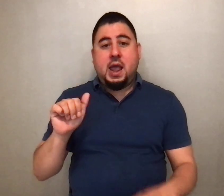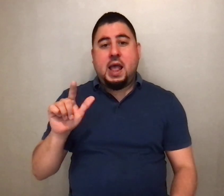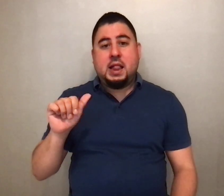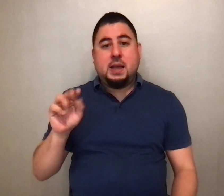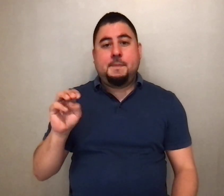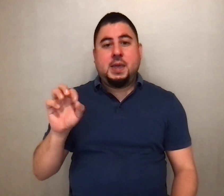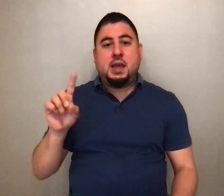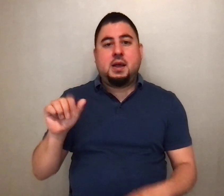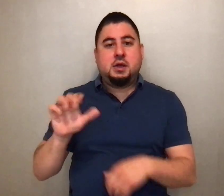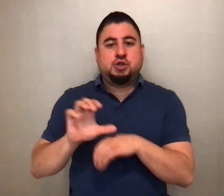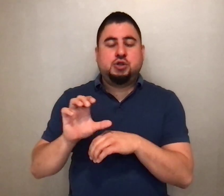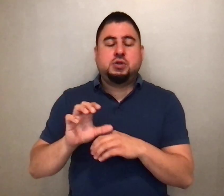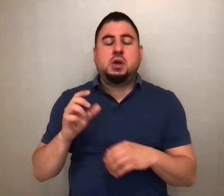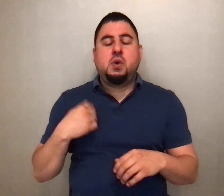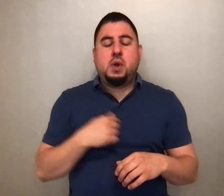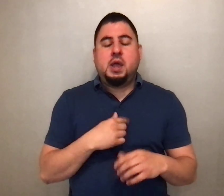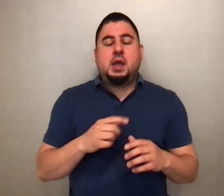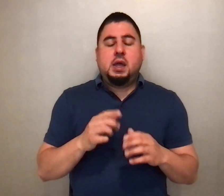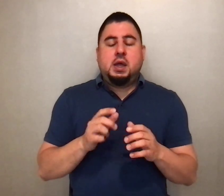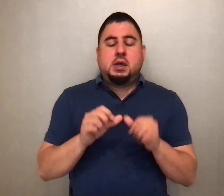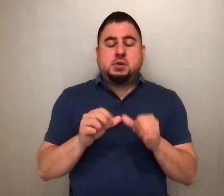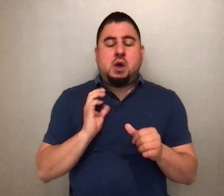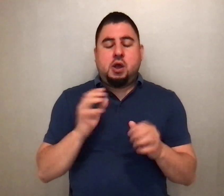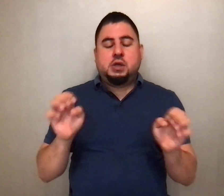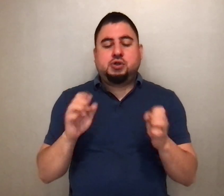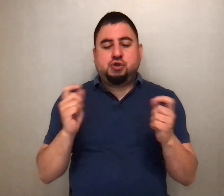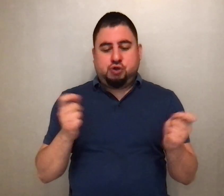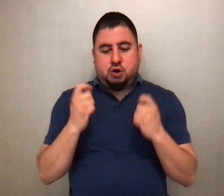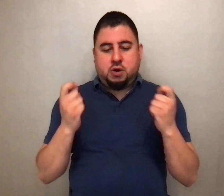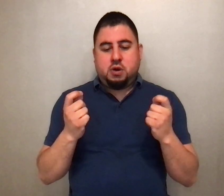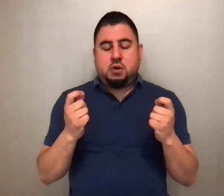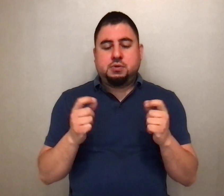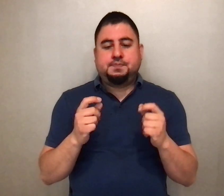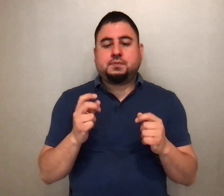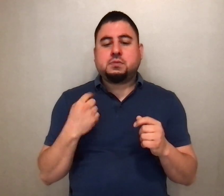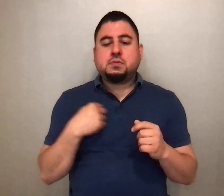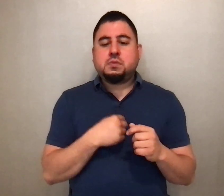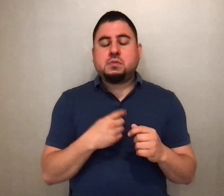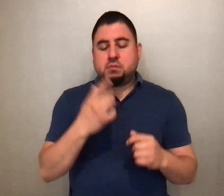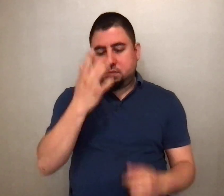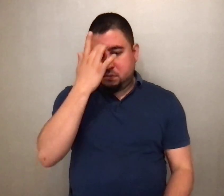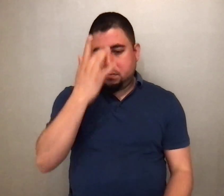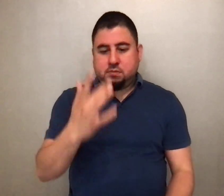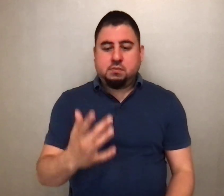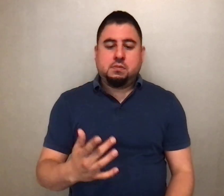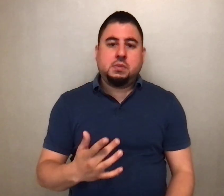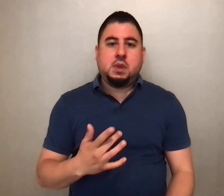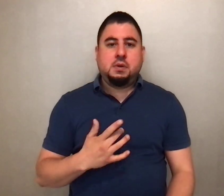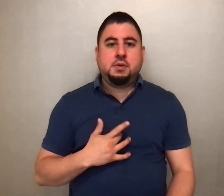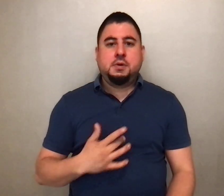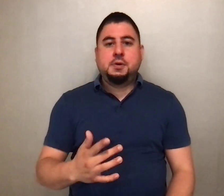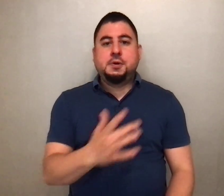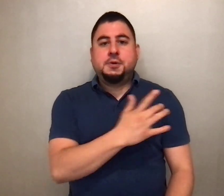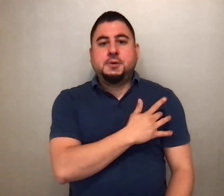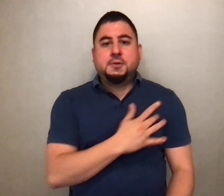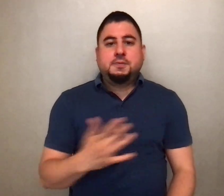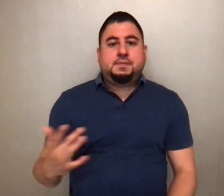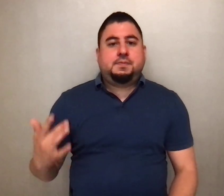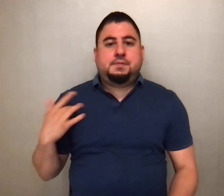with you as we continue our Easter journey. Let's begin by marking ourselves with the sign of our faith in the name of the Father, and of the Son, and of the Holy Spirit.